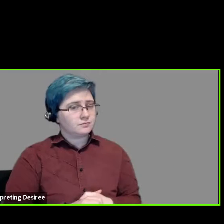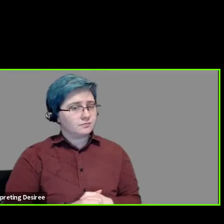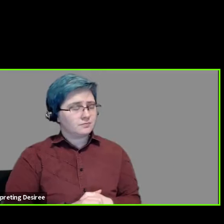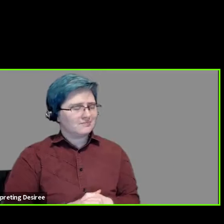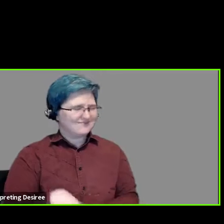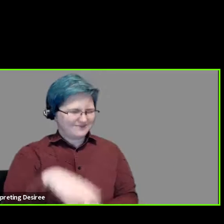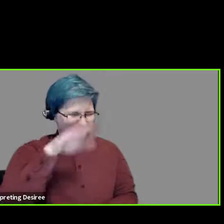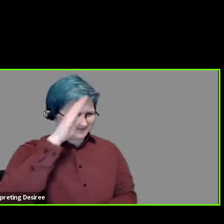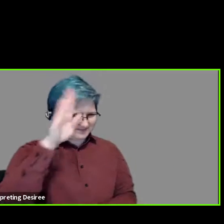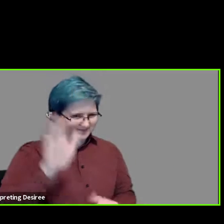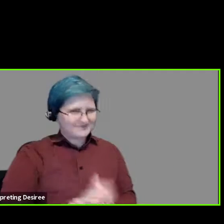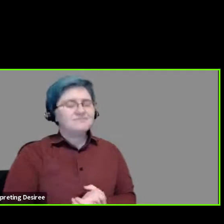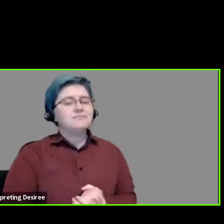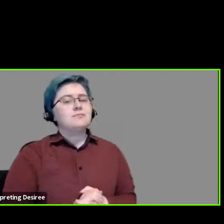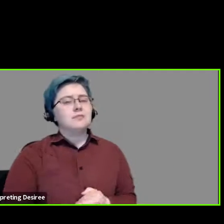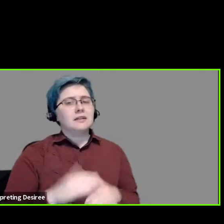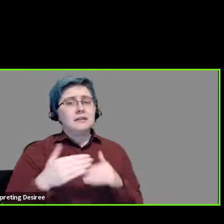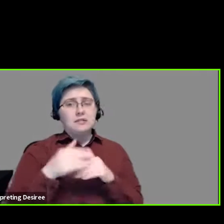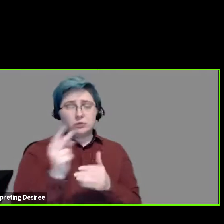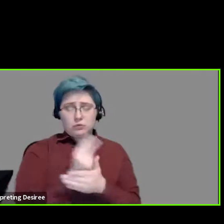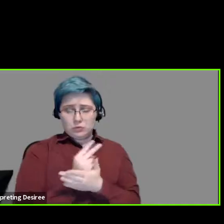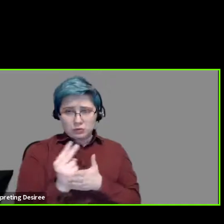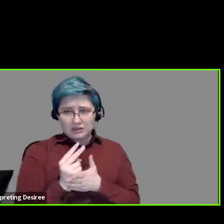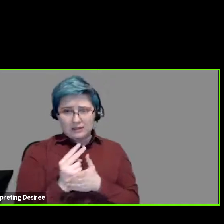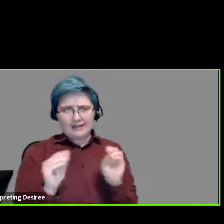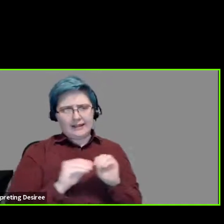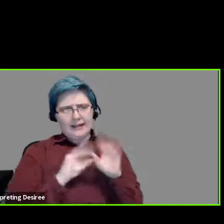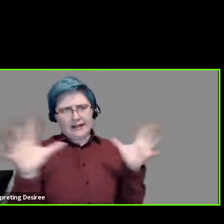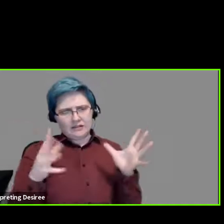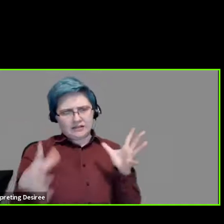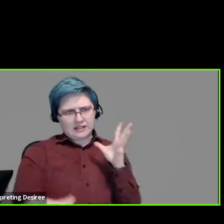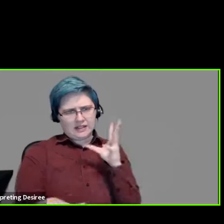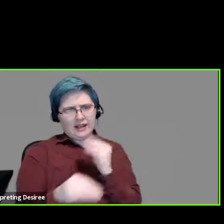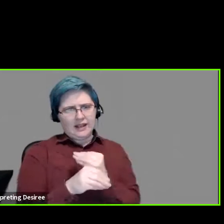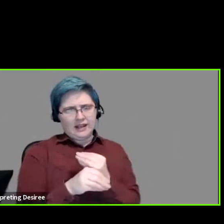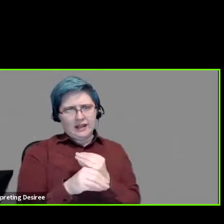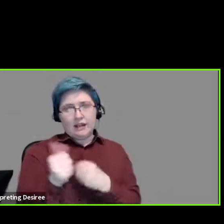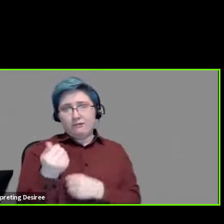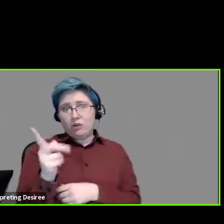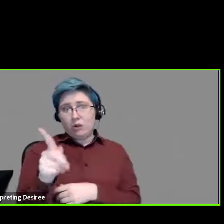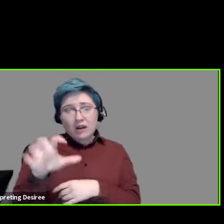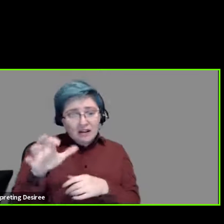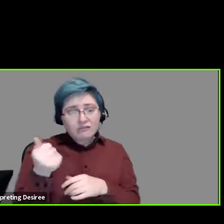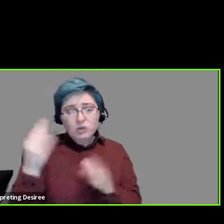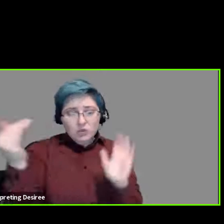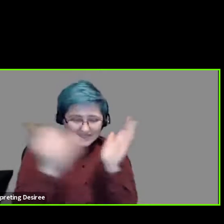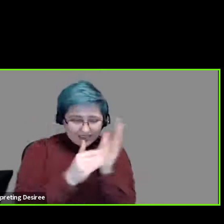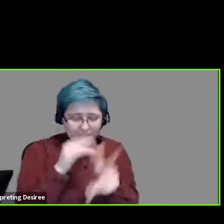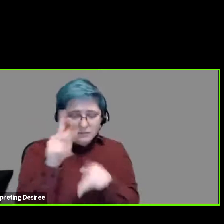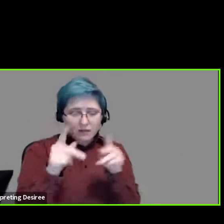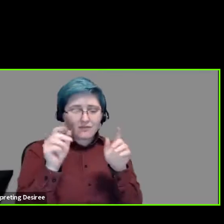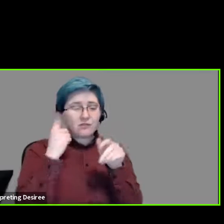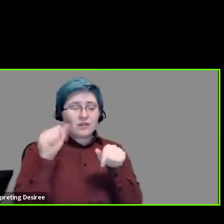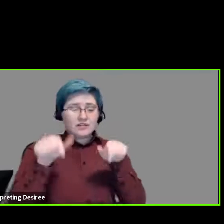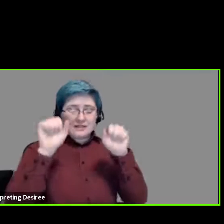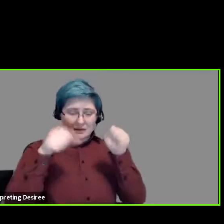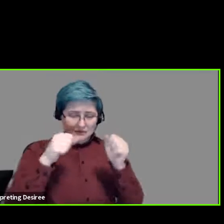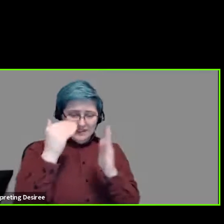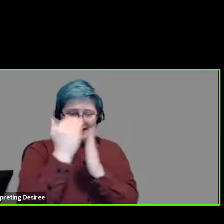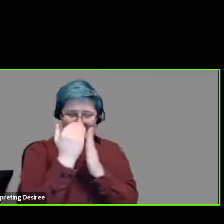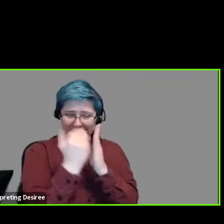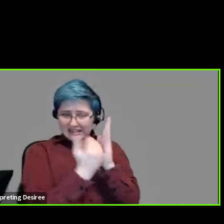Hello. So over the next two weeks, obviously, we're going to be adding hundreds of thousands of people to this eligibility list.